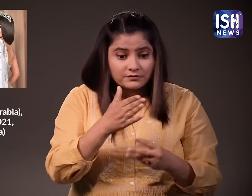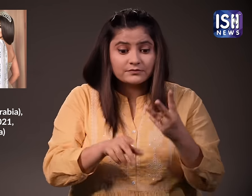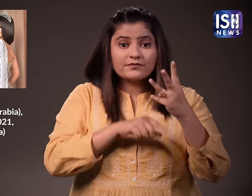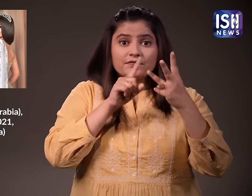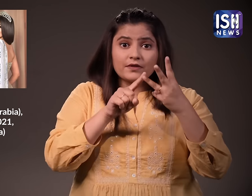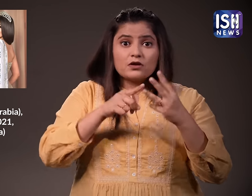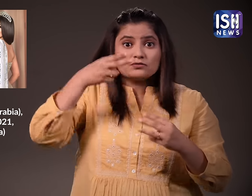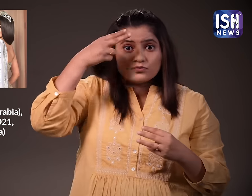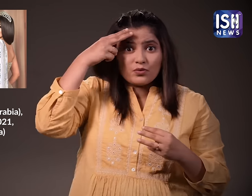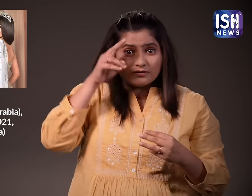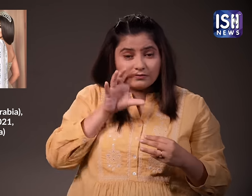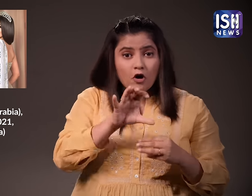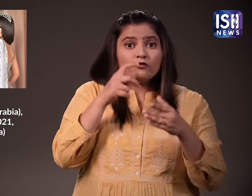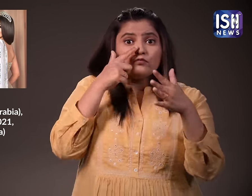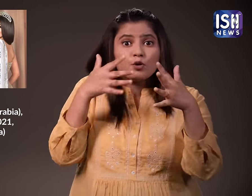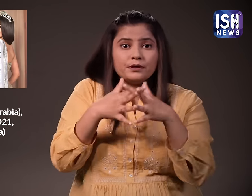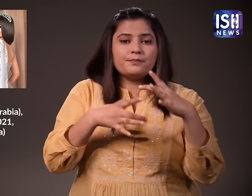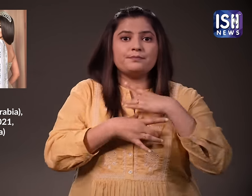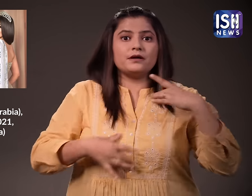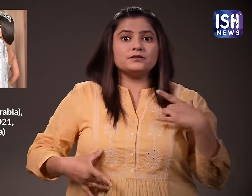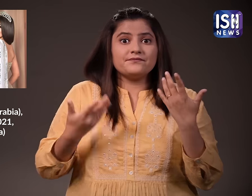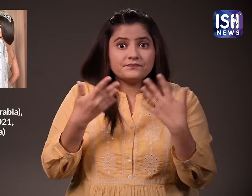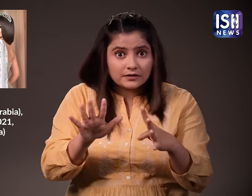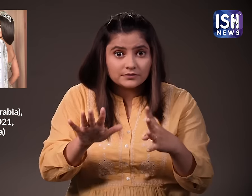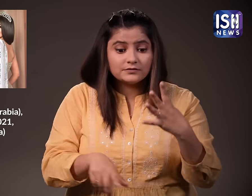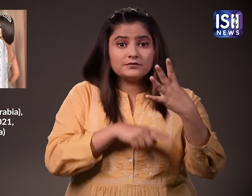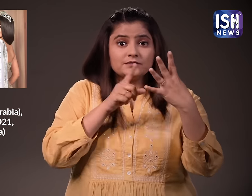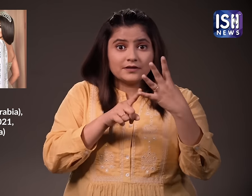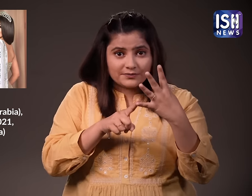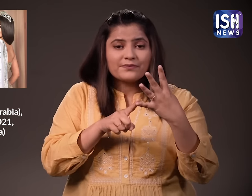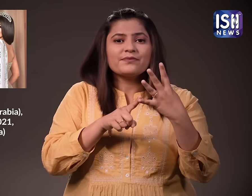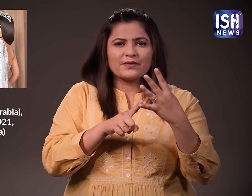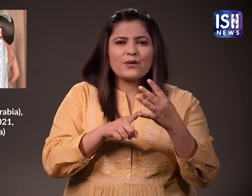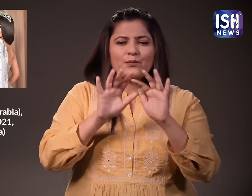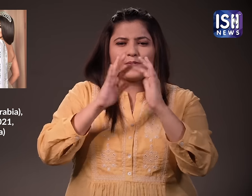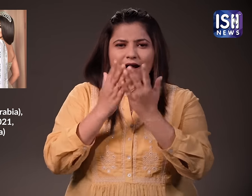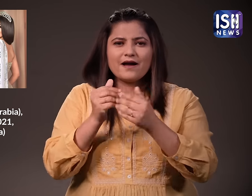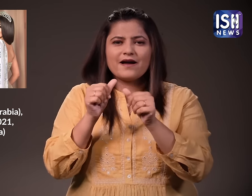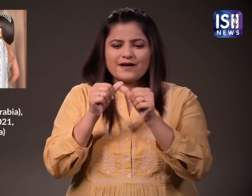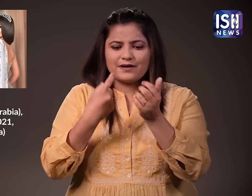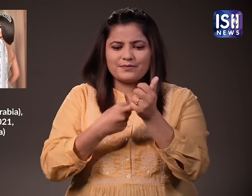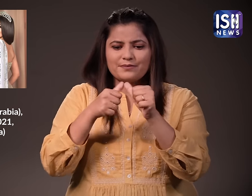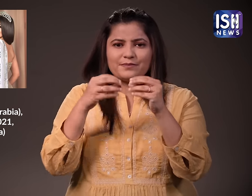Miss Woman Saudi Arabia, Miss Arab World Peace 2021.